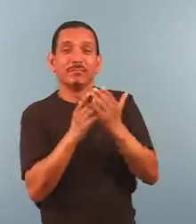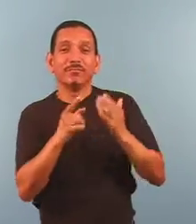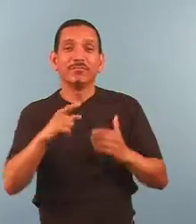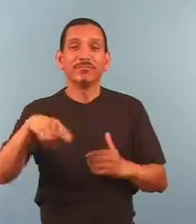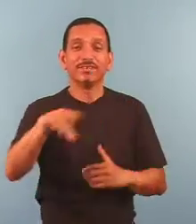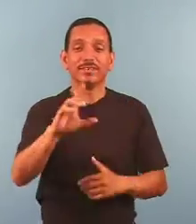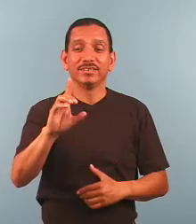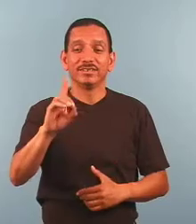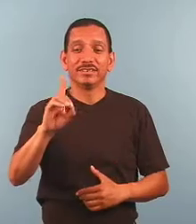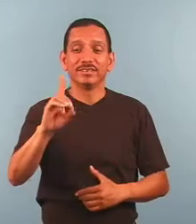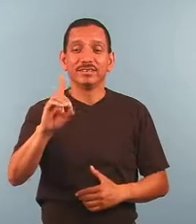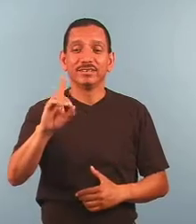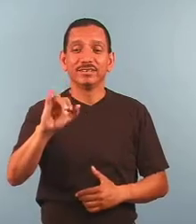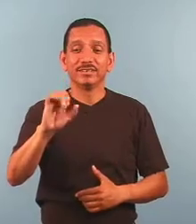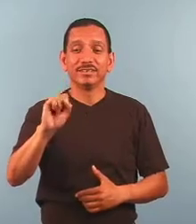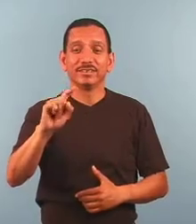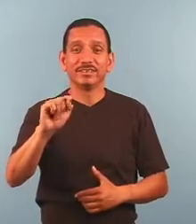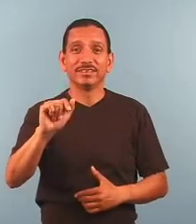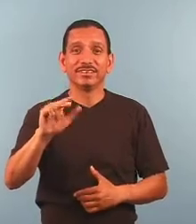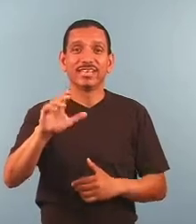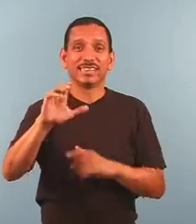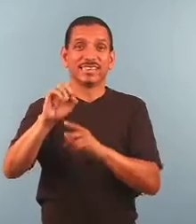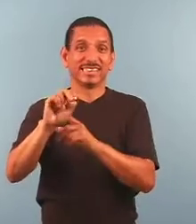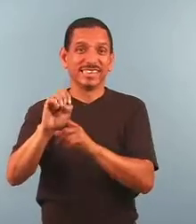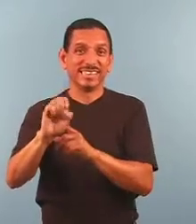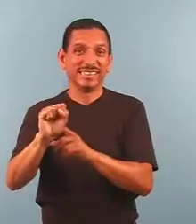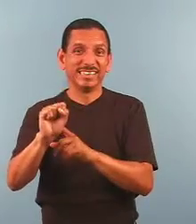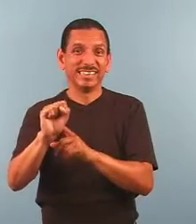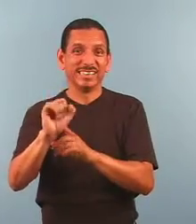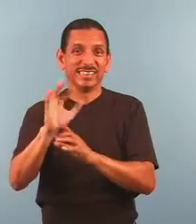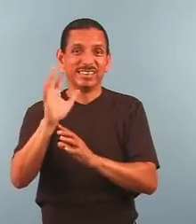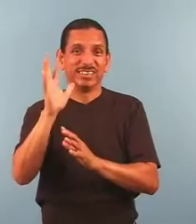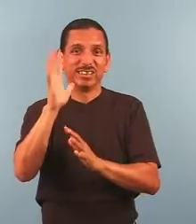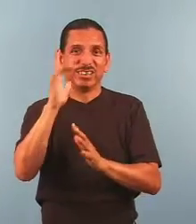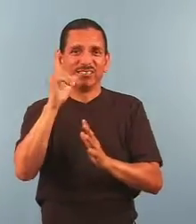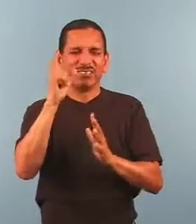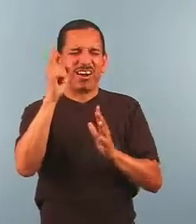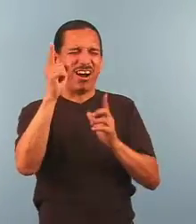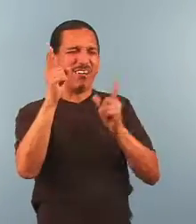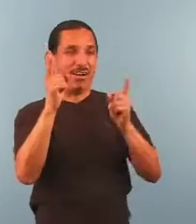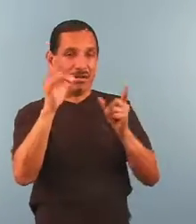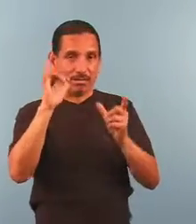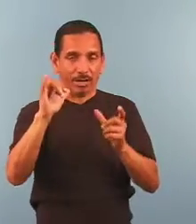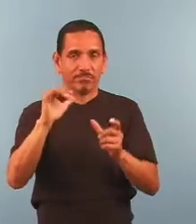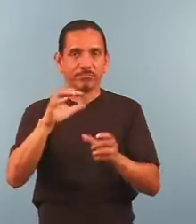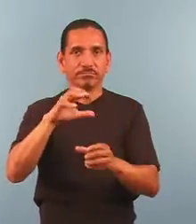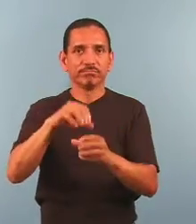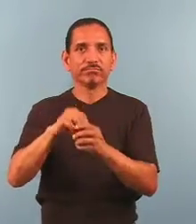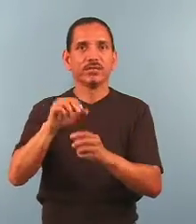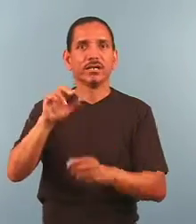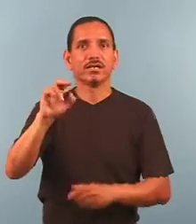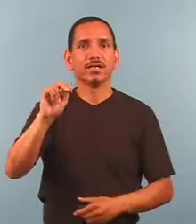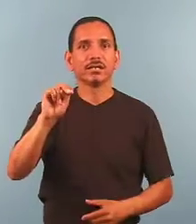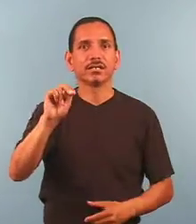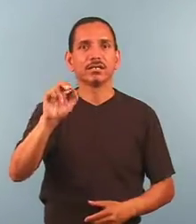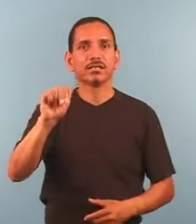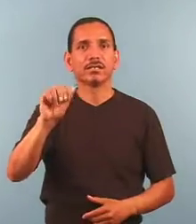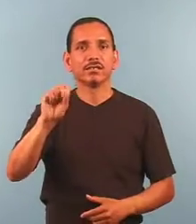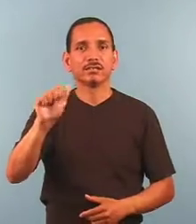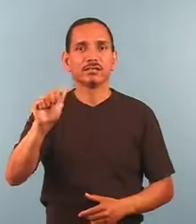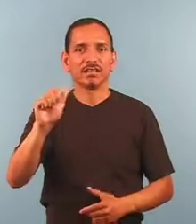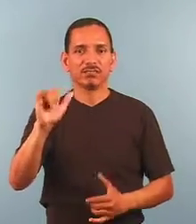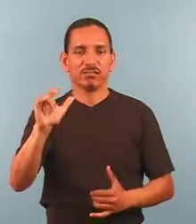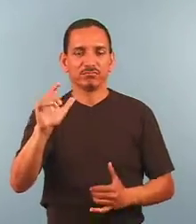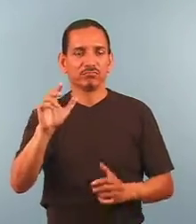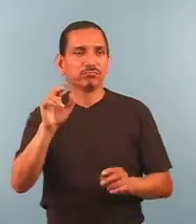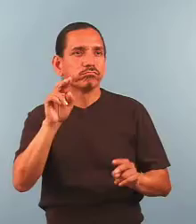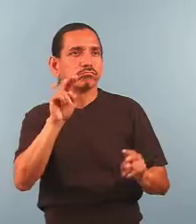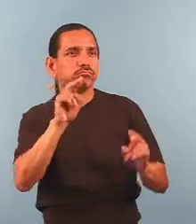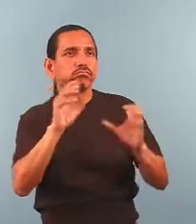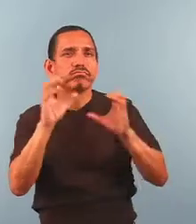of the distances involved in NASA's explorations